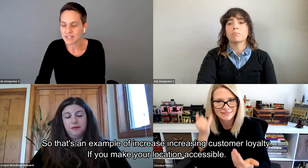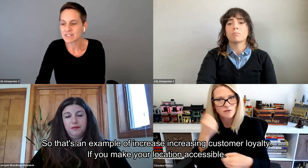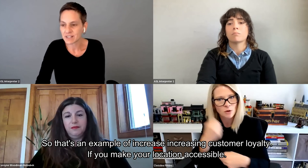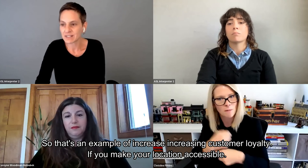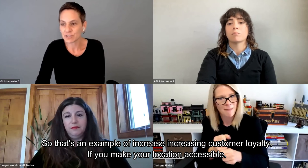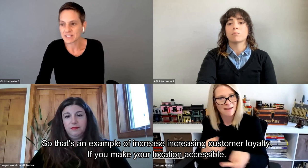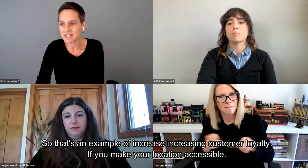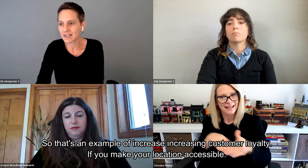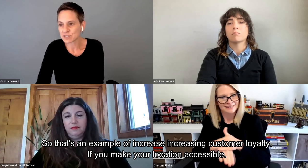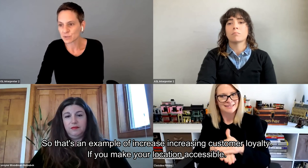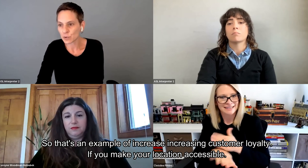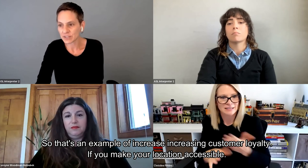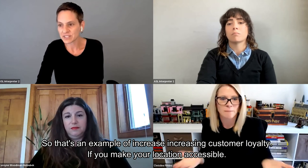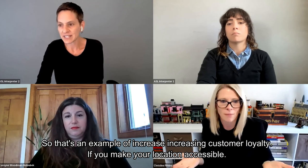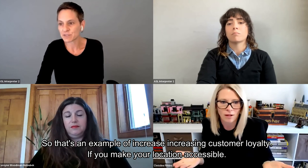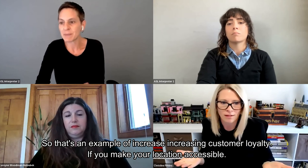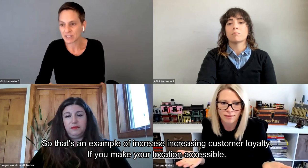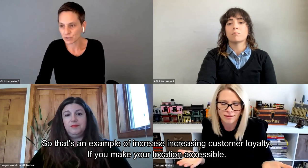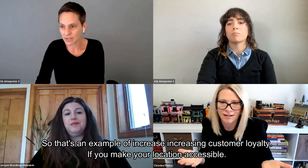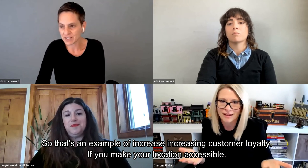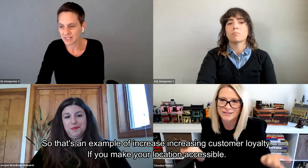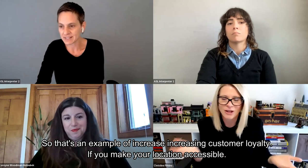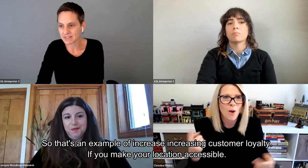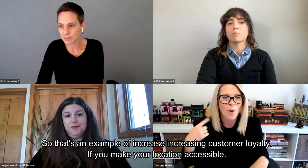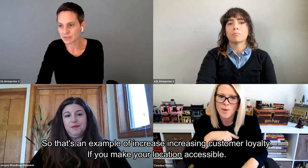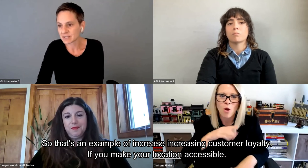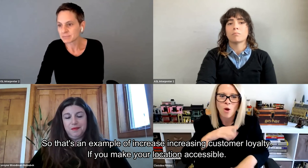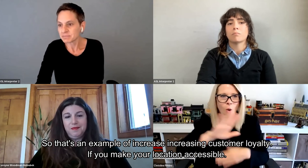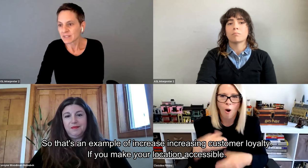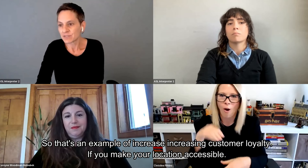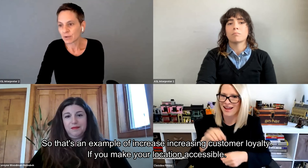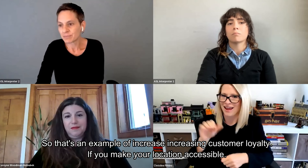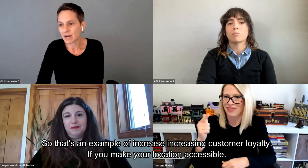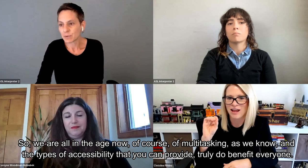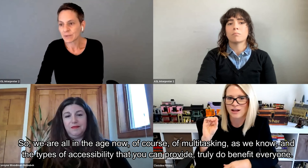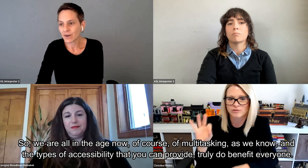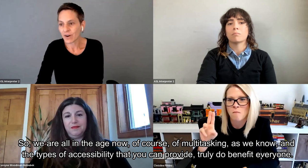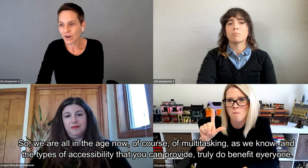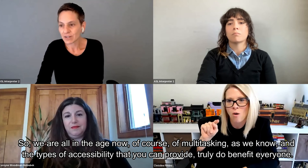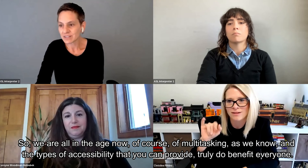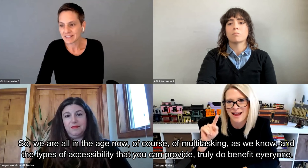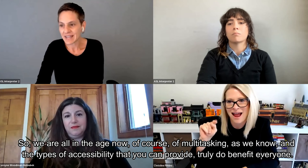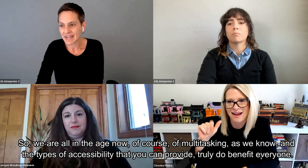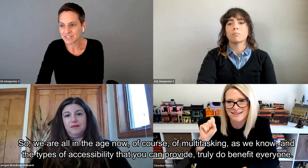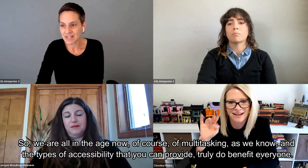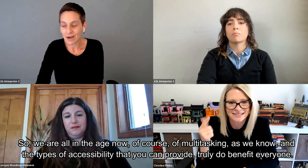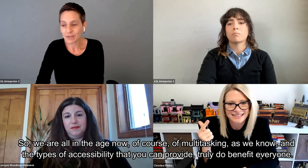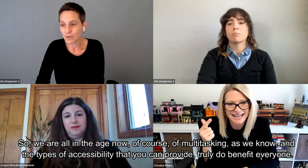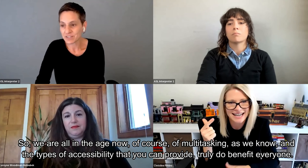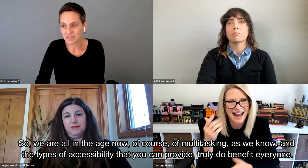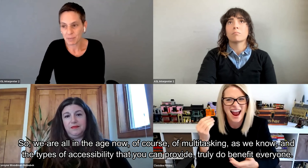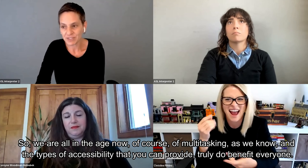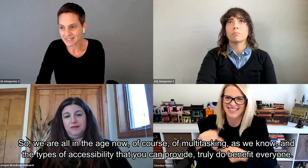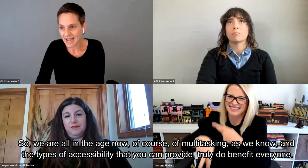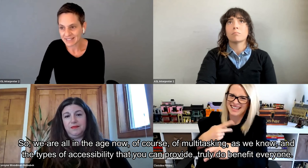increasing customer loyalty if you make your location accessible. So we are all in the age now,